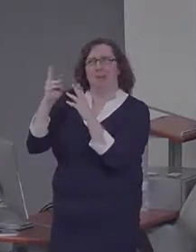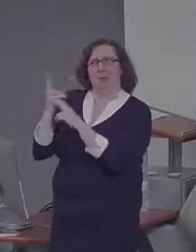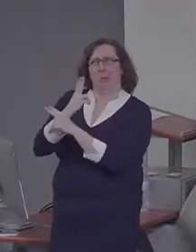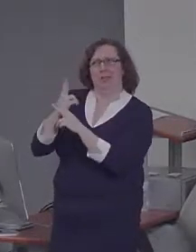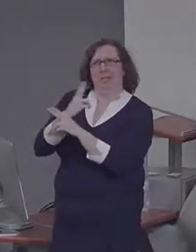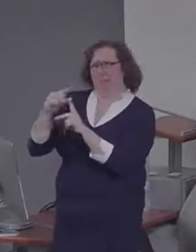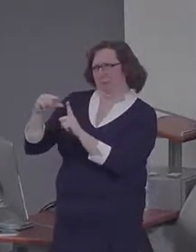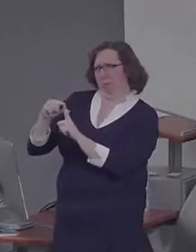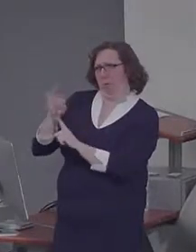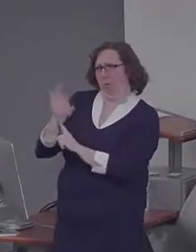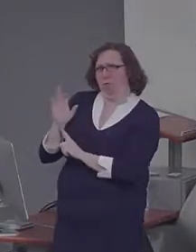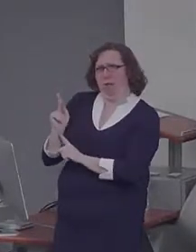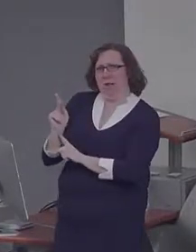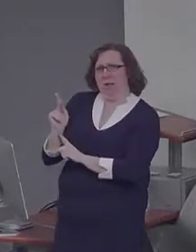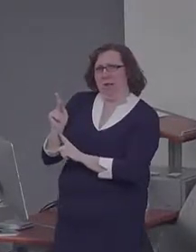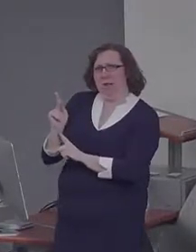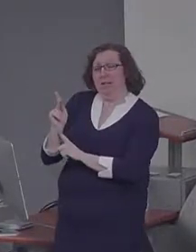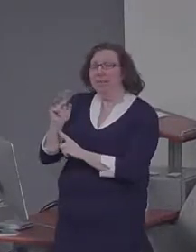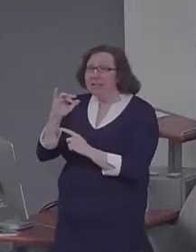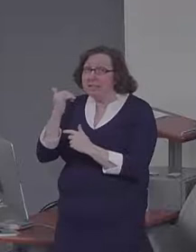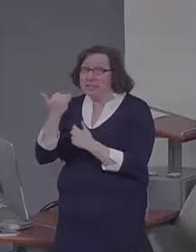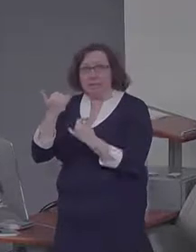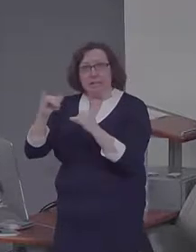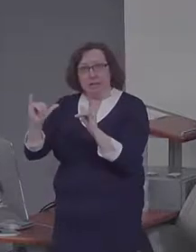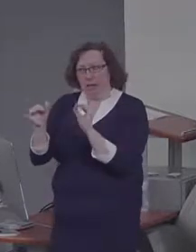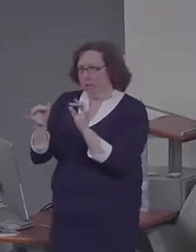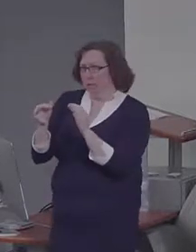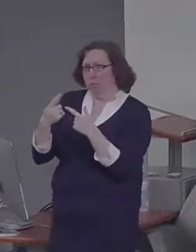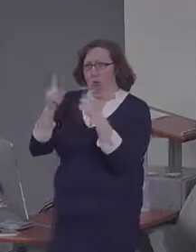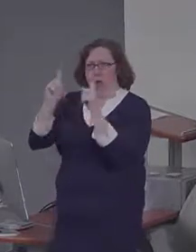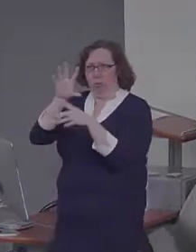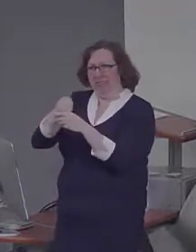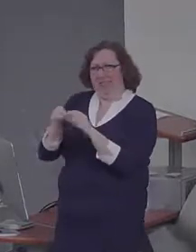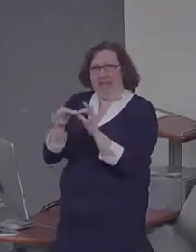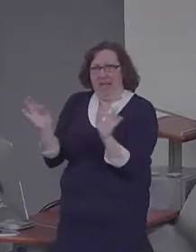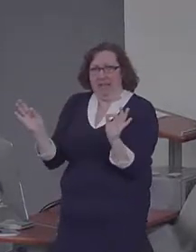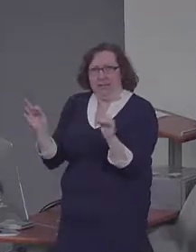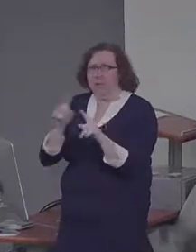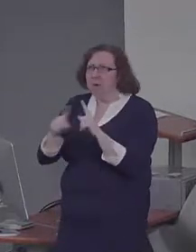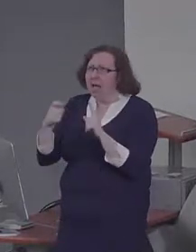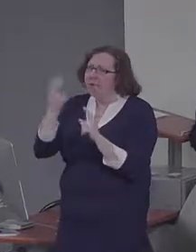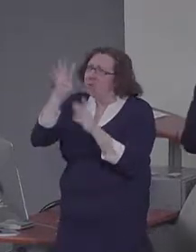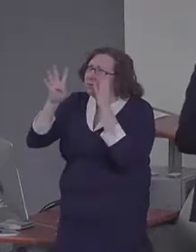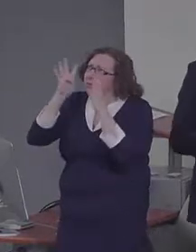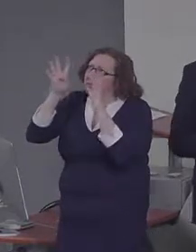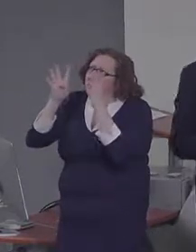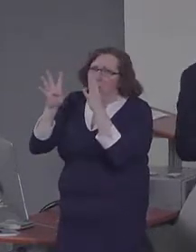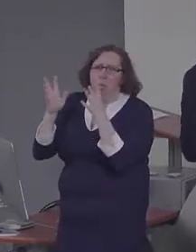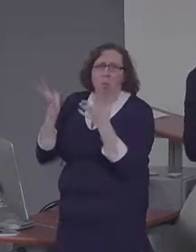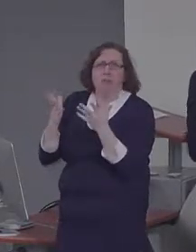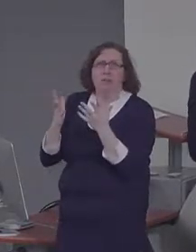various ways of measuring it, but roughly speaking, the number of appropriate uses that you come up with is a measure of performance on the AUT,